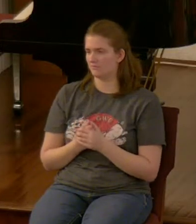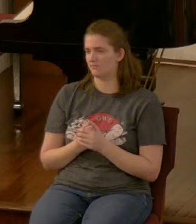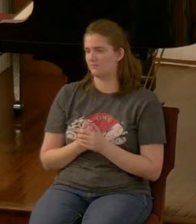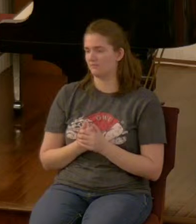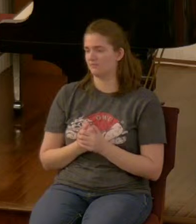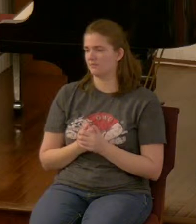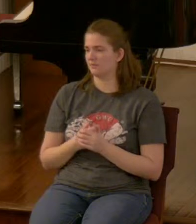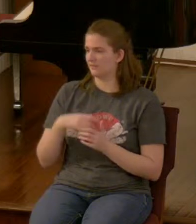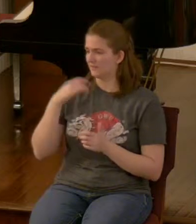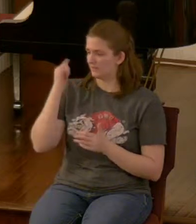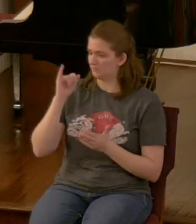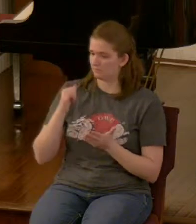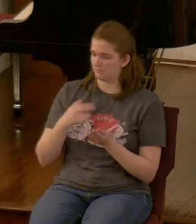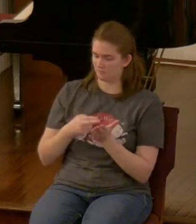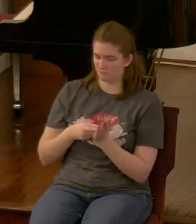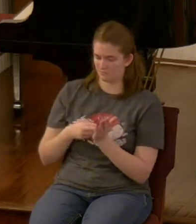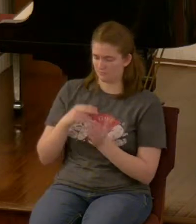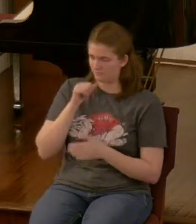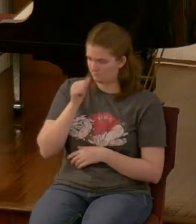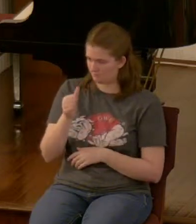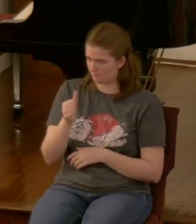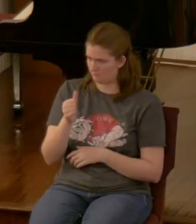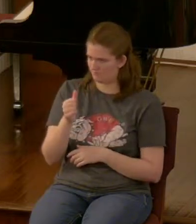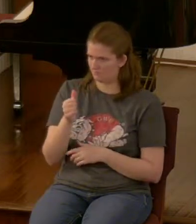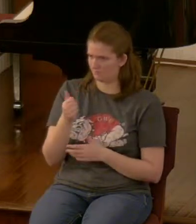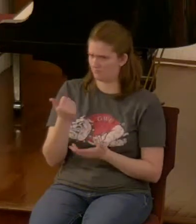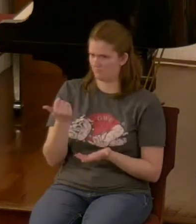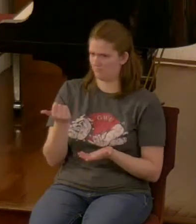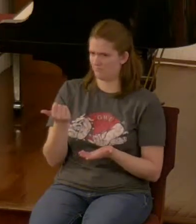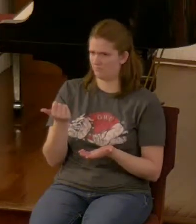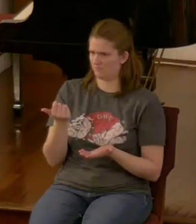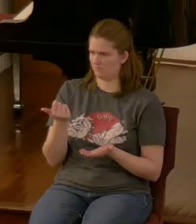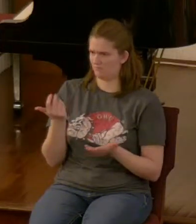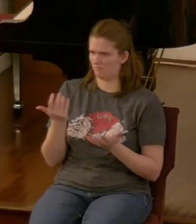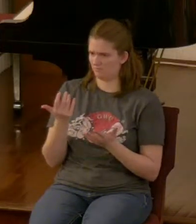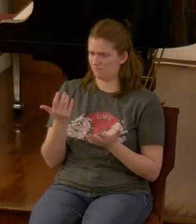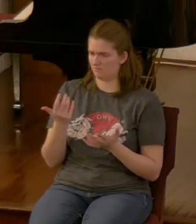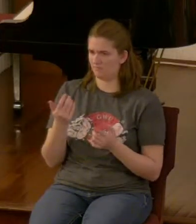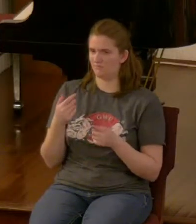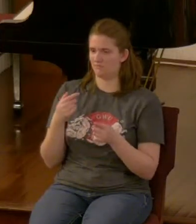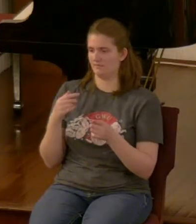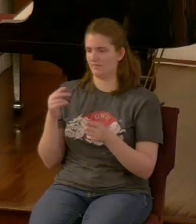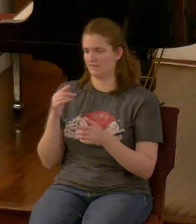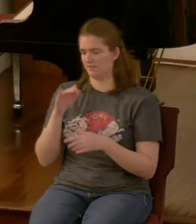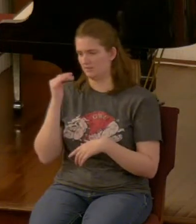if it's not the truth what is it a lie